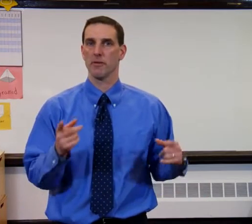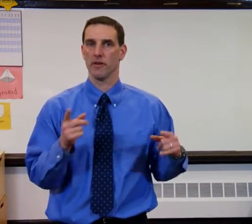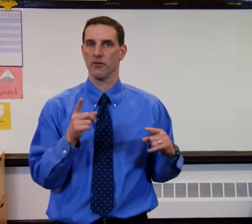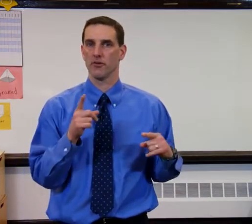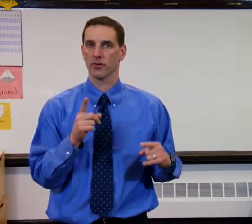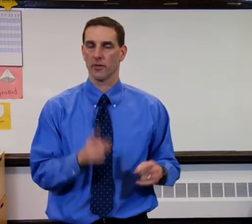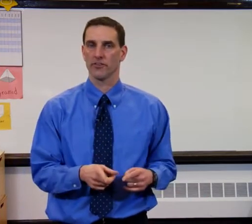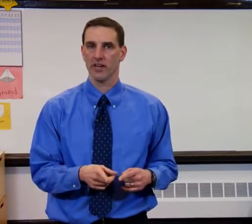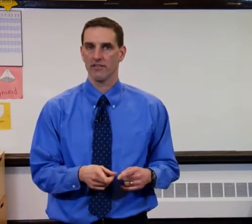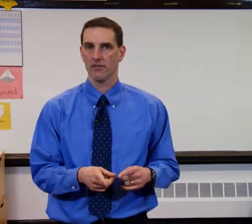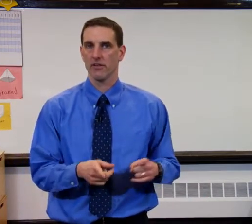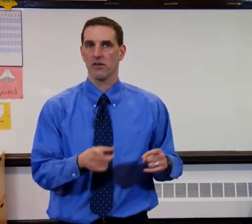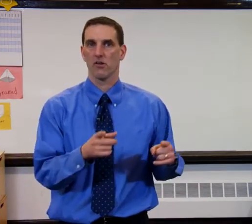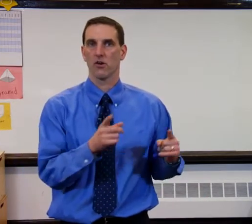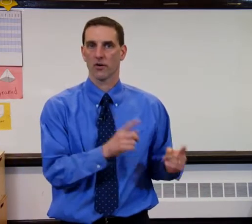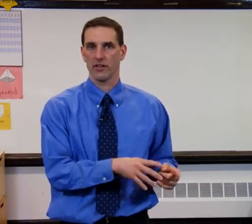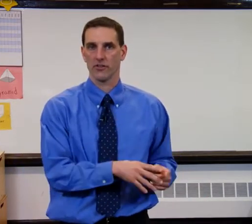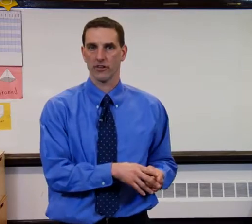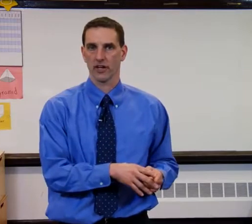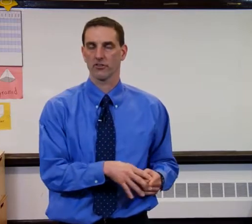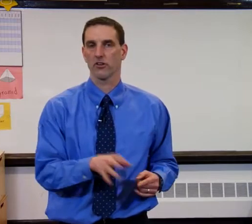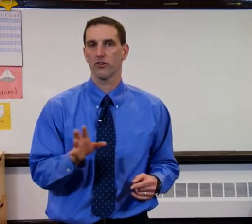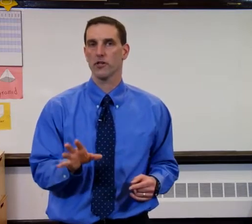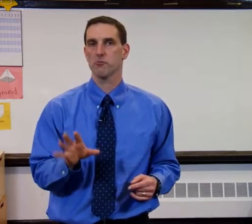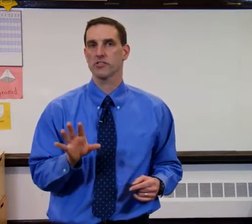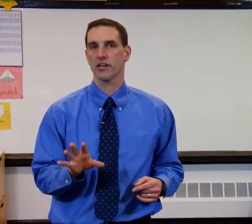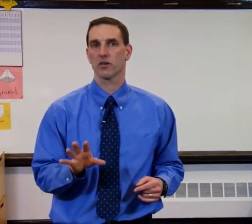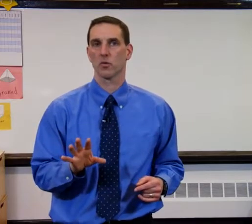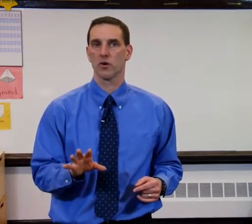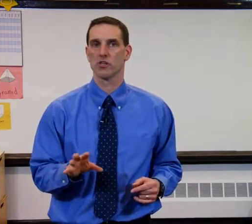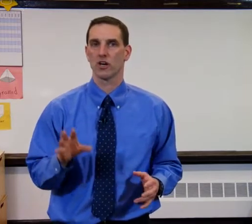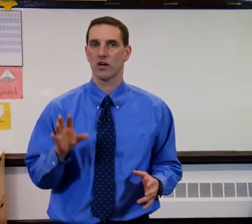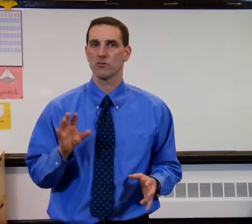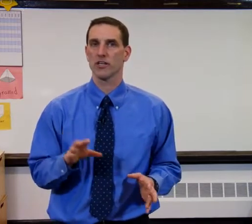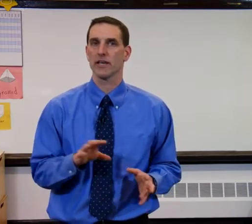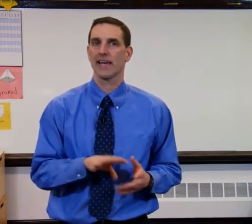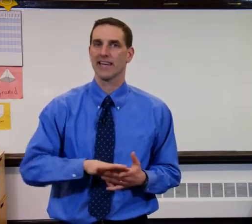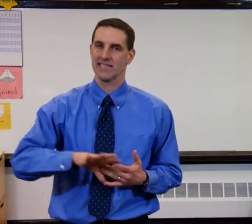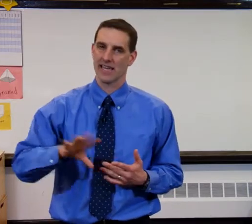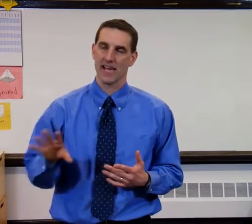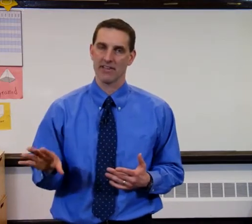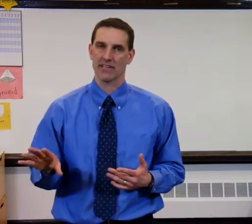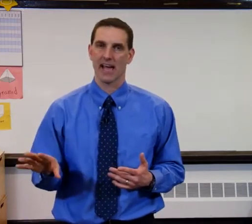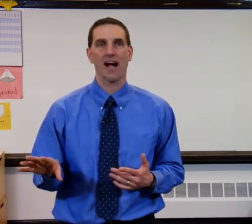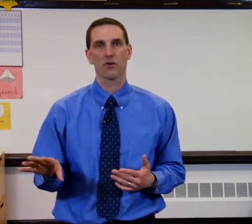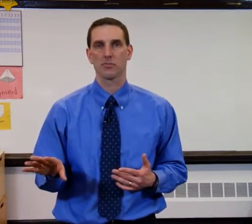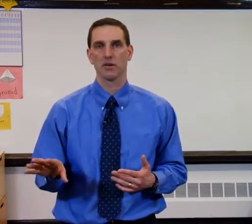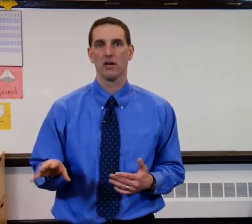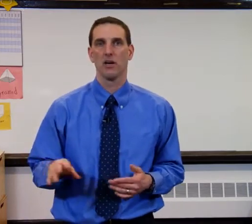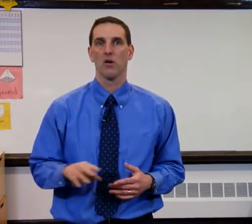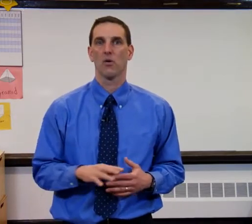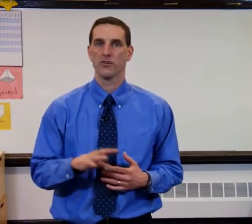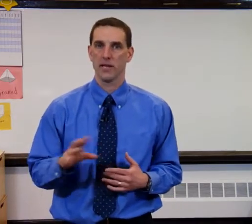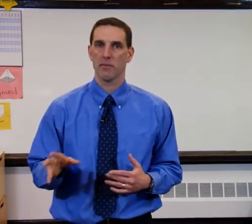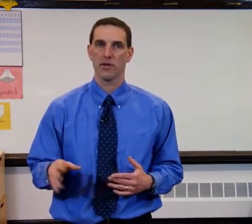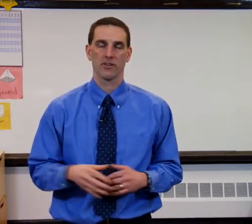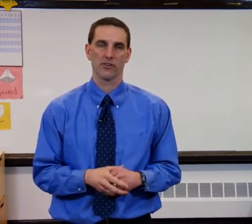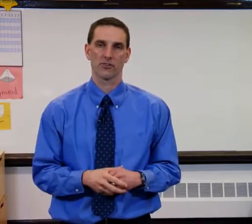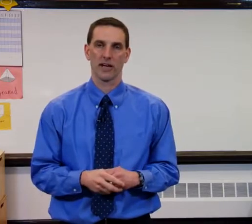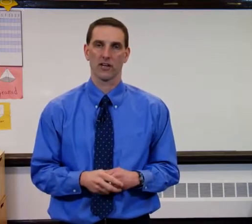been introduced in grade 7 or grade 6. So these particular words are really getting heavy into algebra or deeper into the strands.